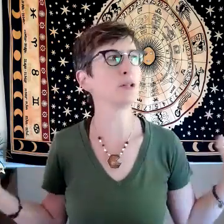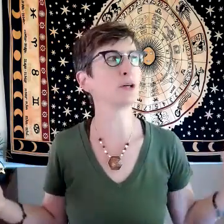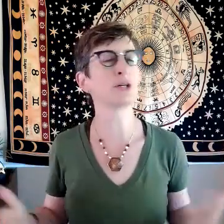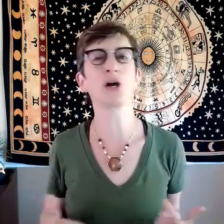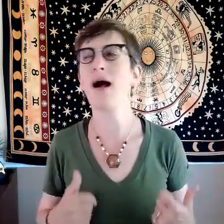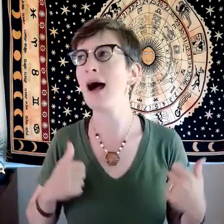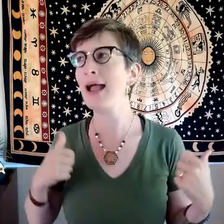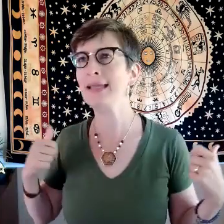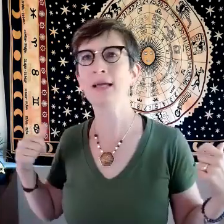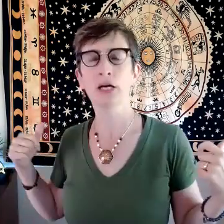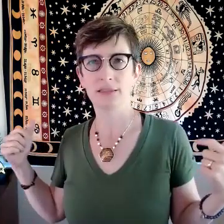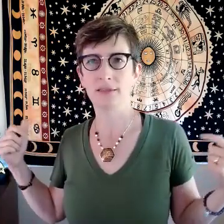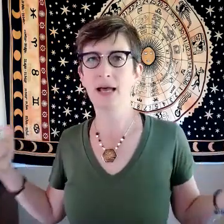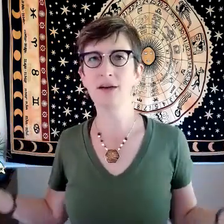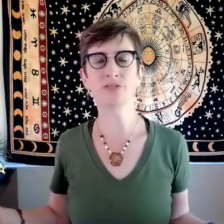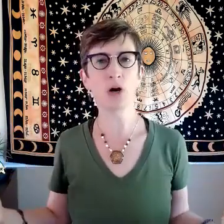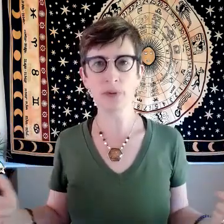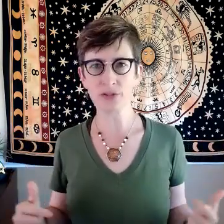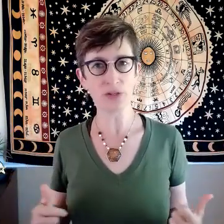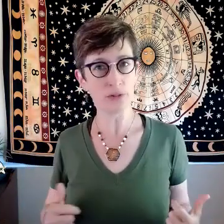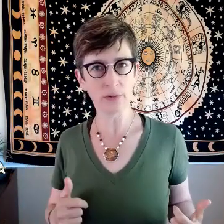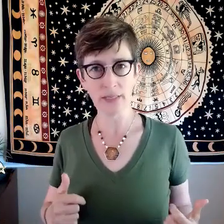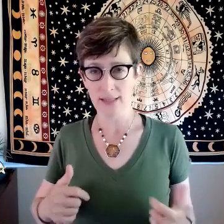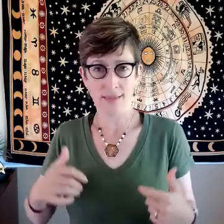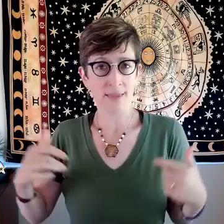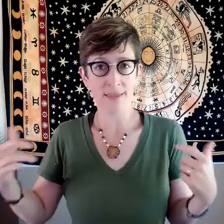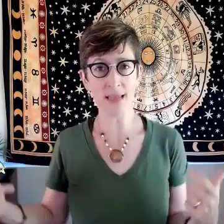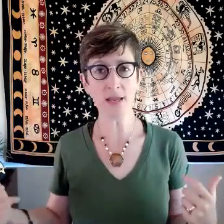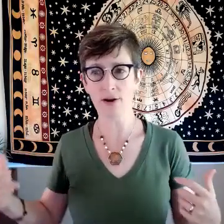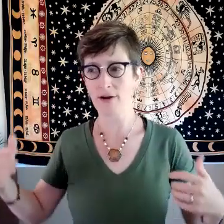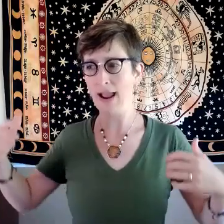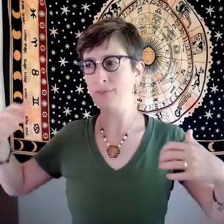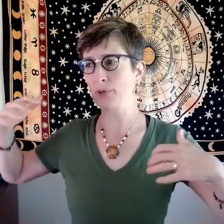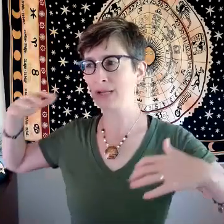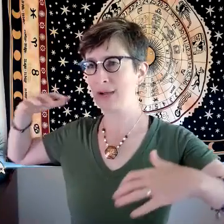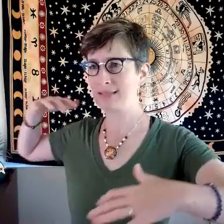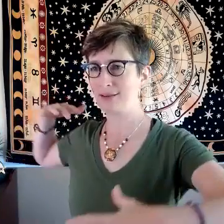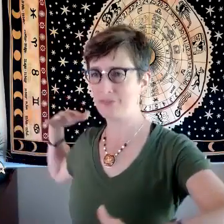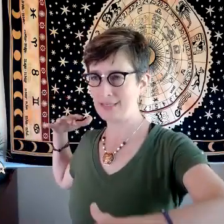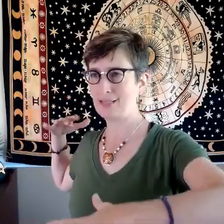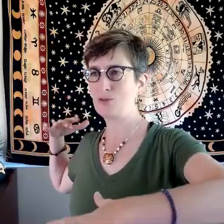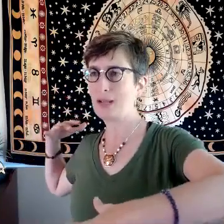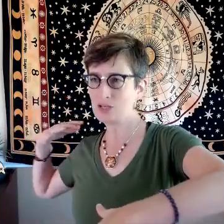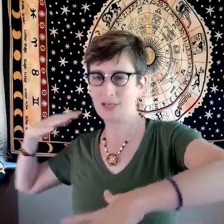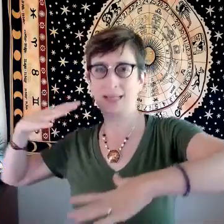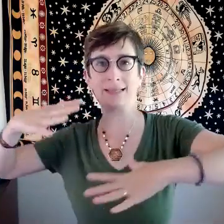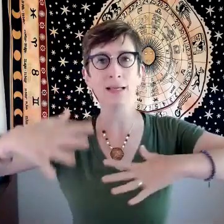learner i love going to the theater and putting myself in a situation and